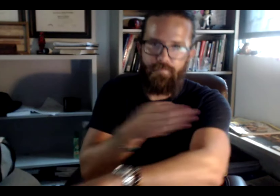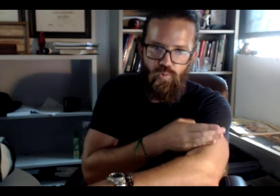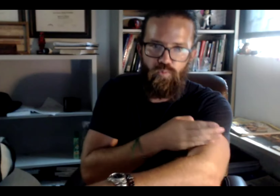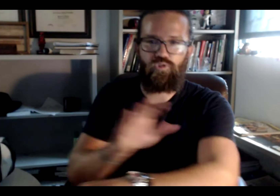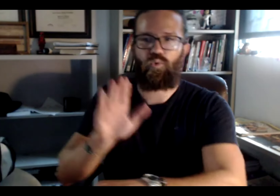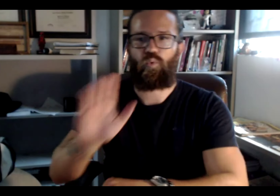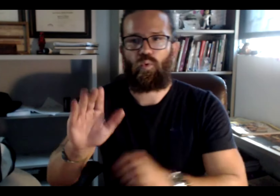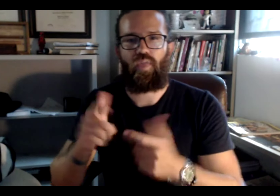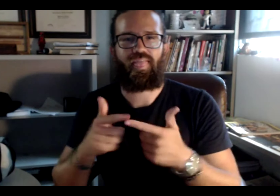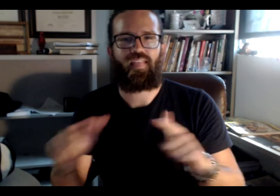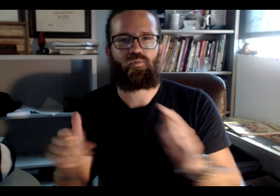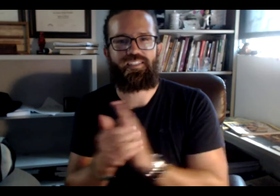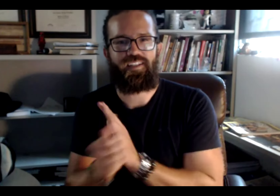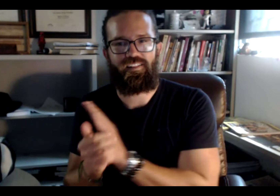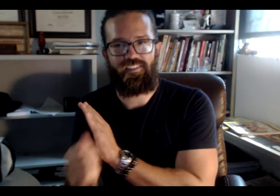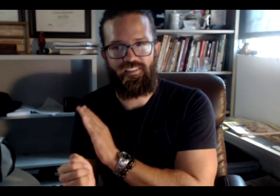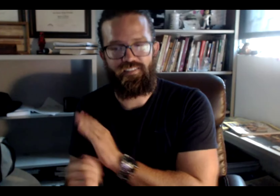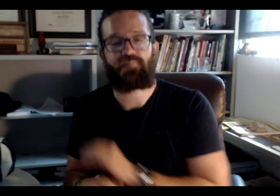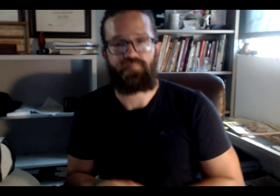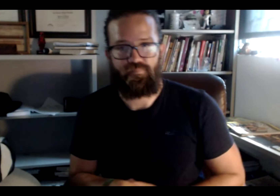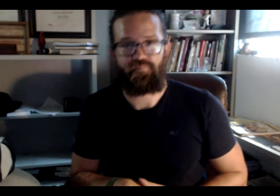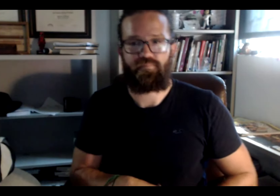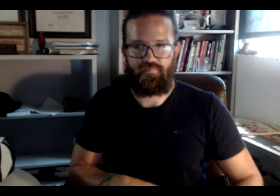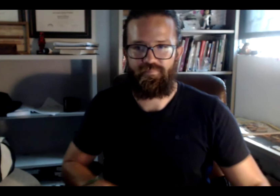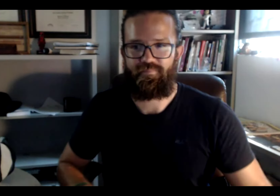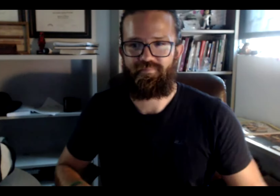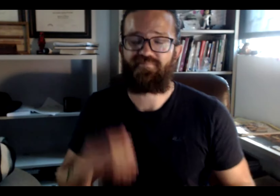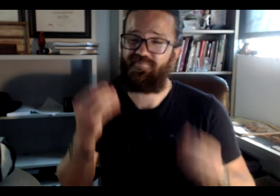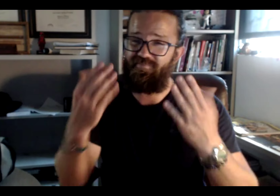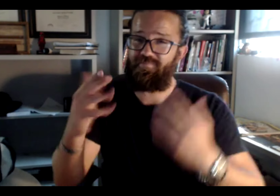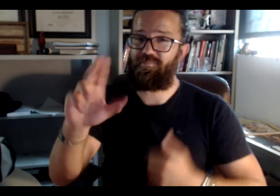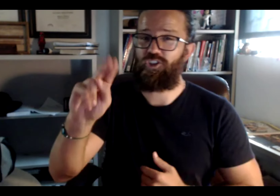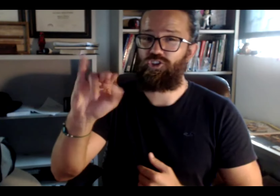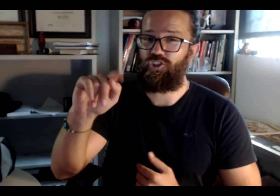to boost your linguistic skills.